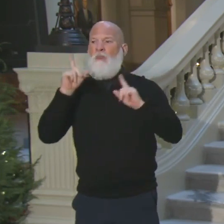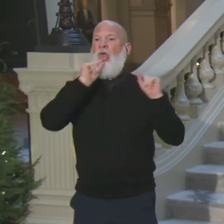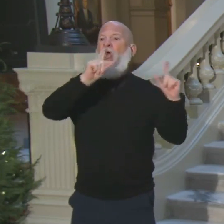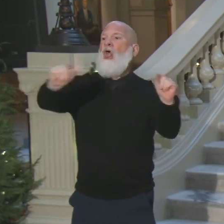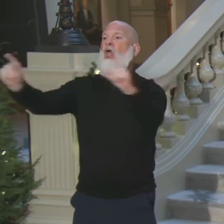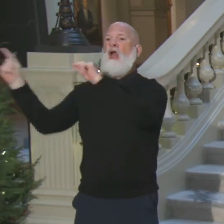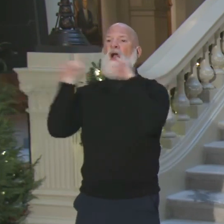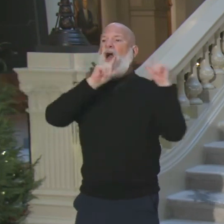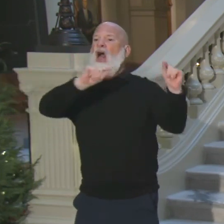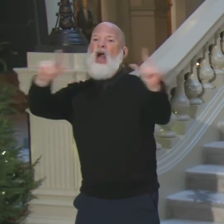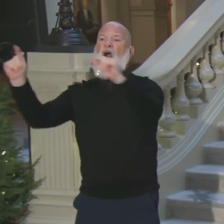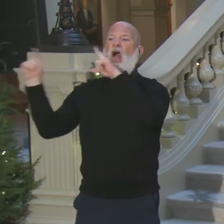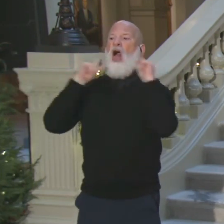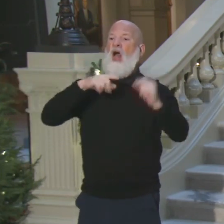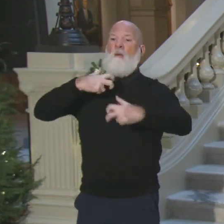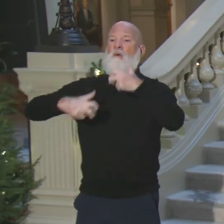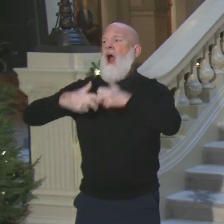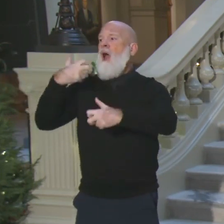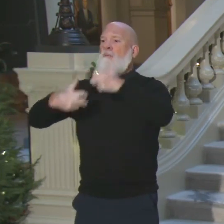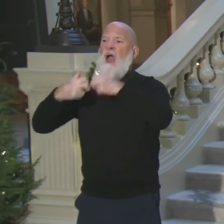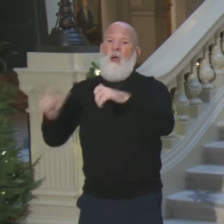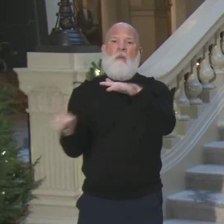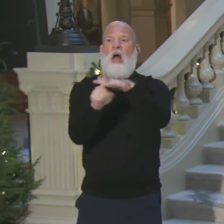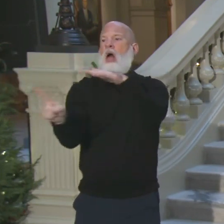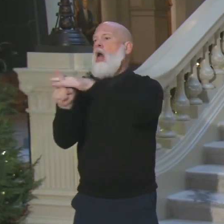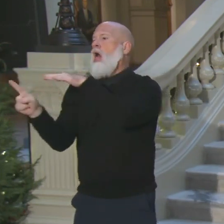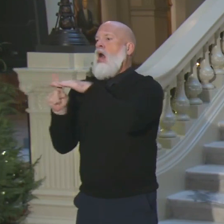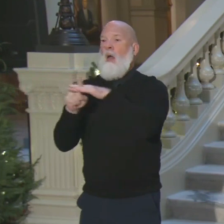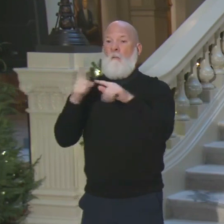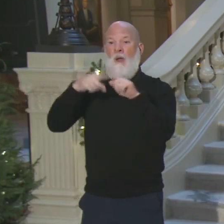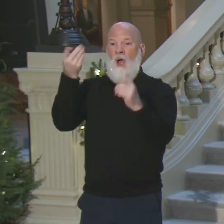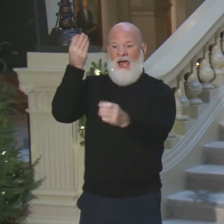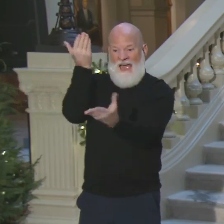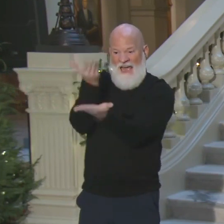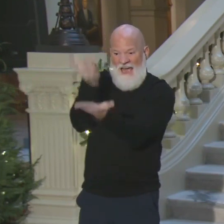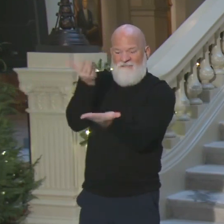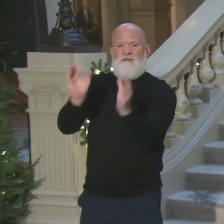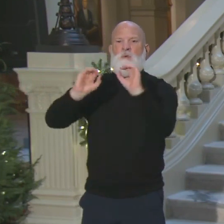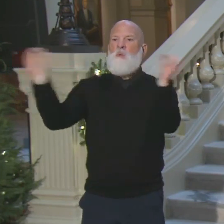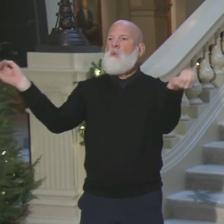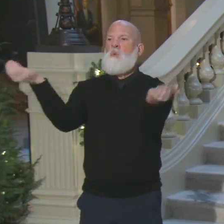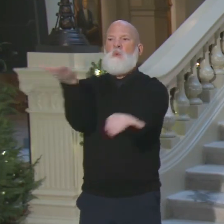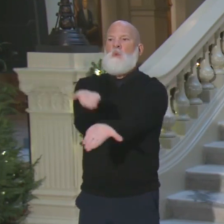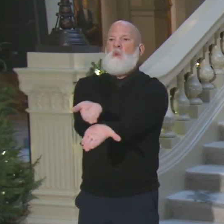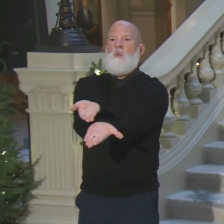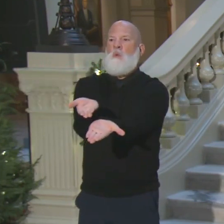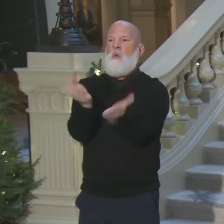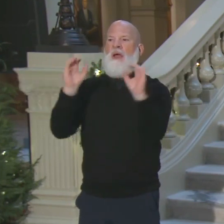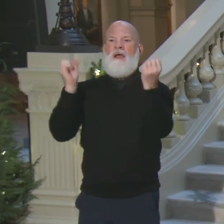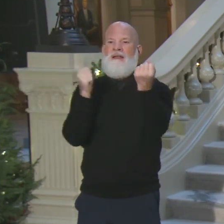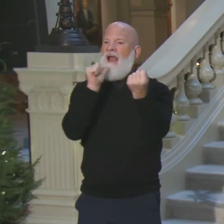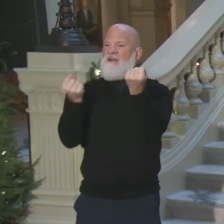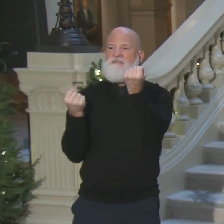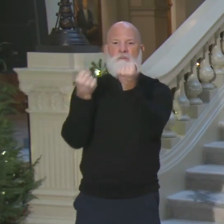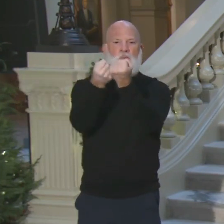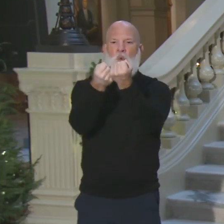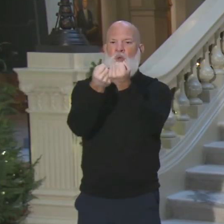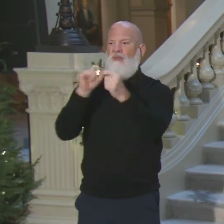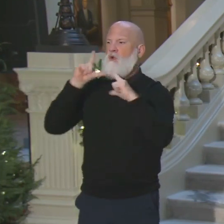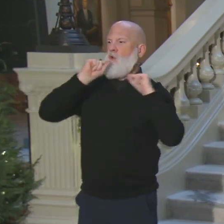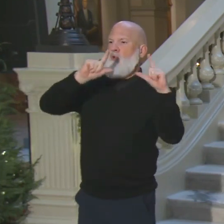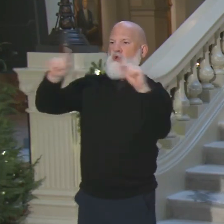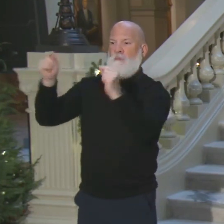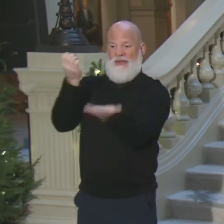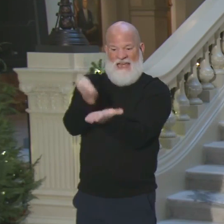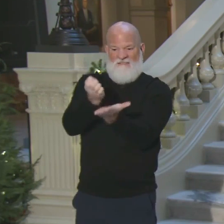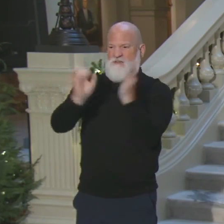evidence, the facts, tell us a different story. Business owners across Georgia know it's time